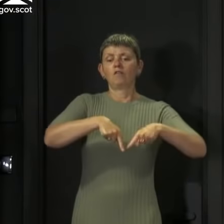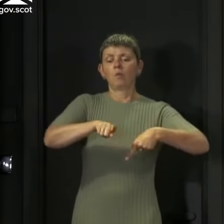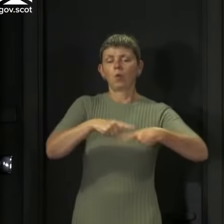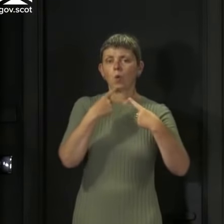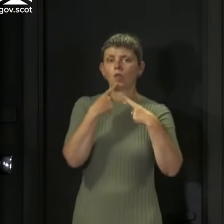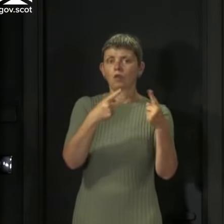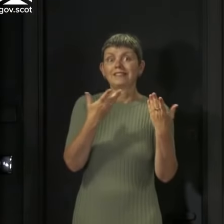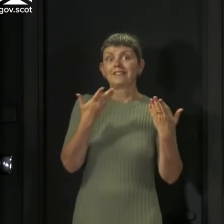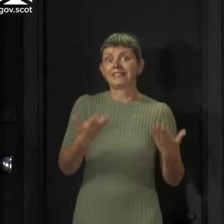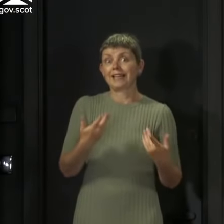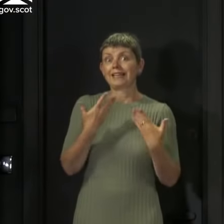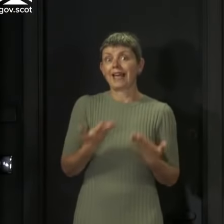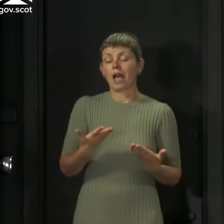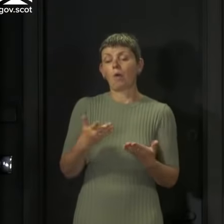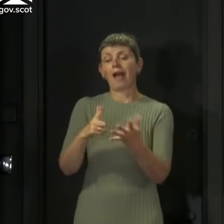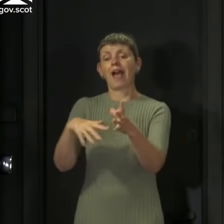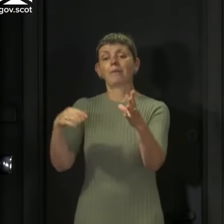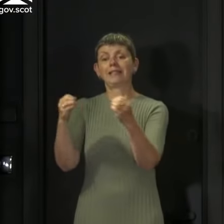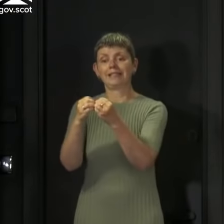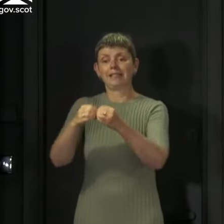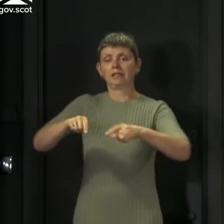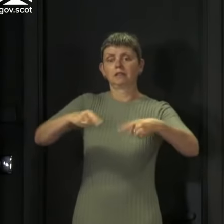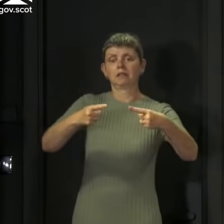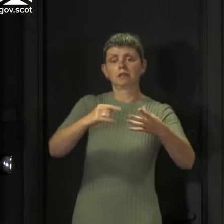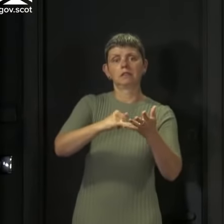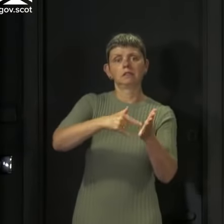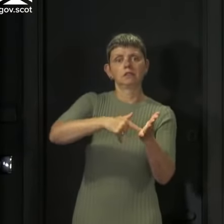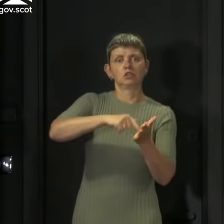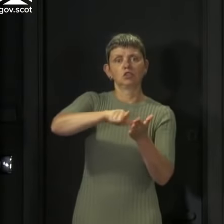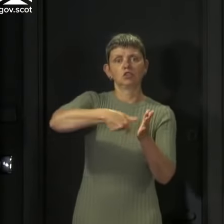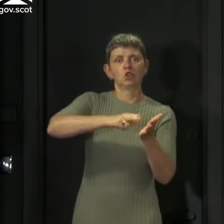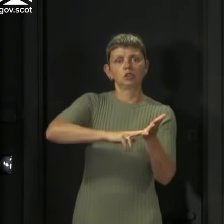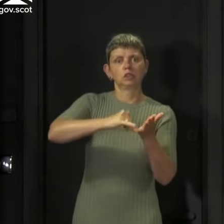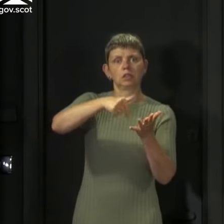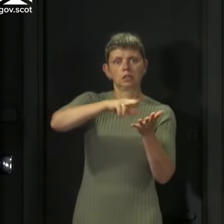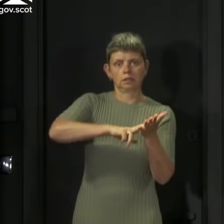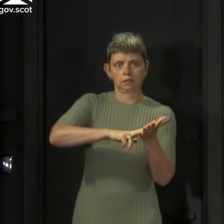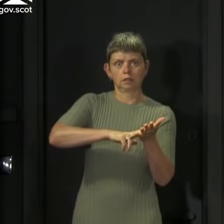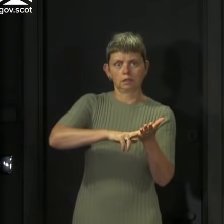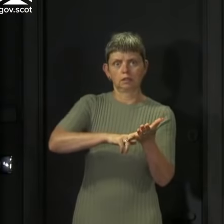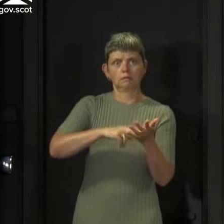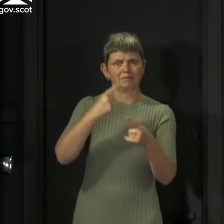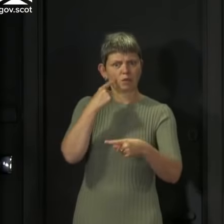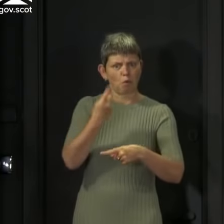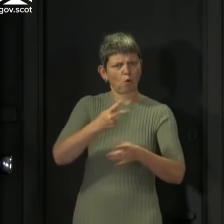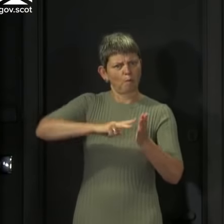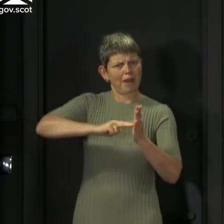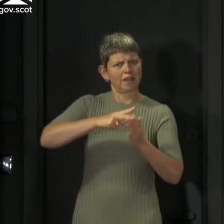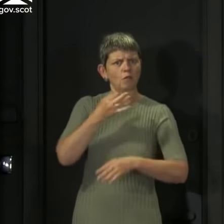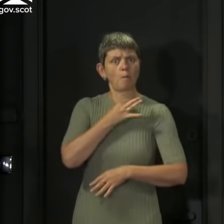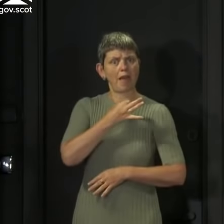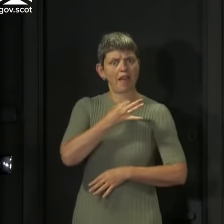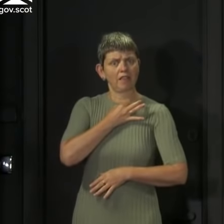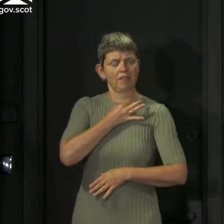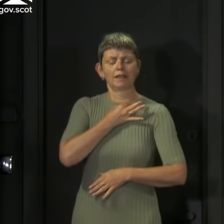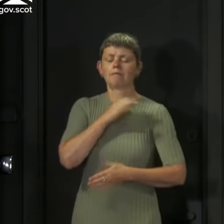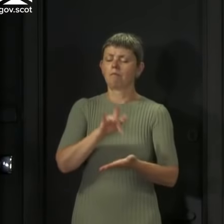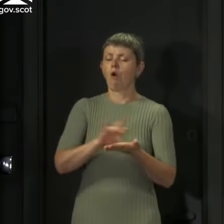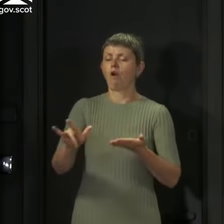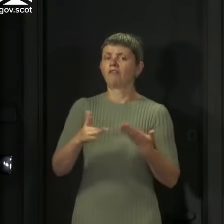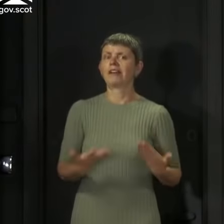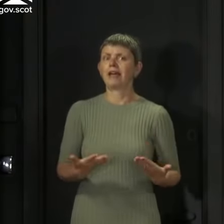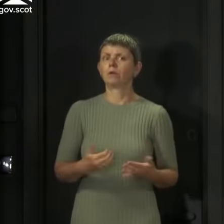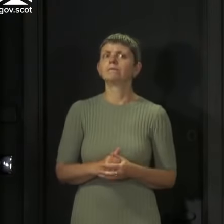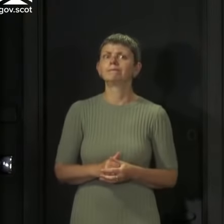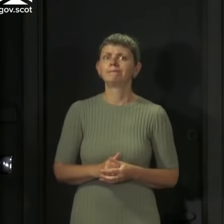between Aberdeen and St Johnson scheduled for tomorrow in Perth will not now go ahead. I think that is the